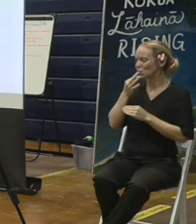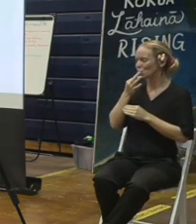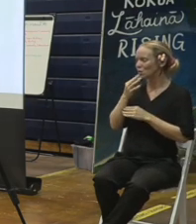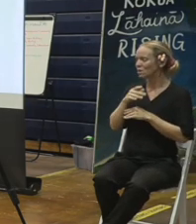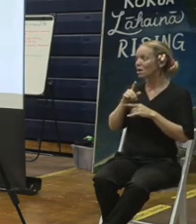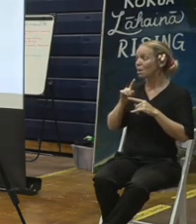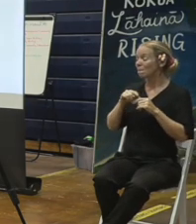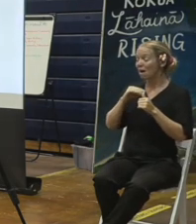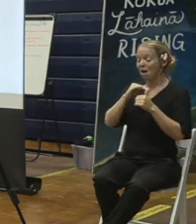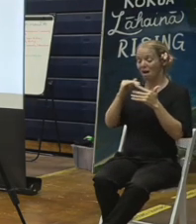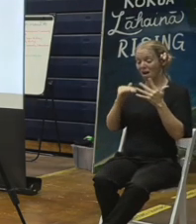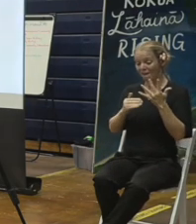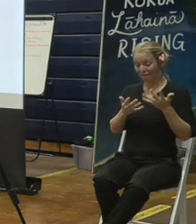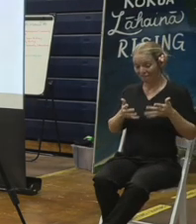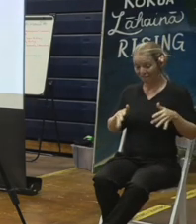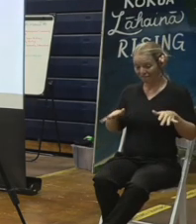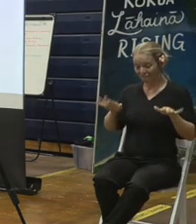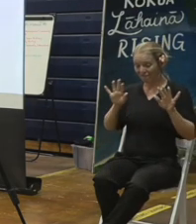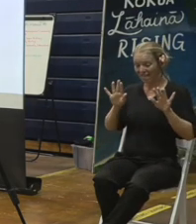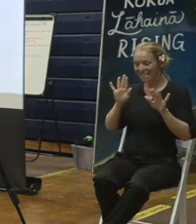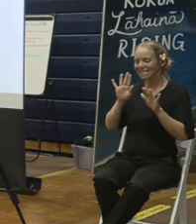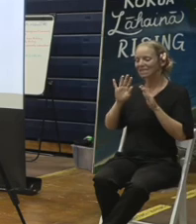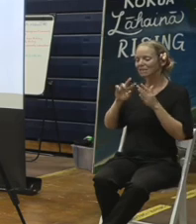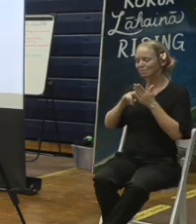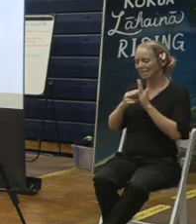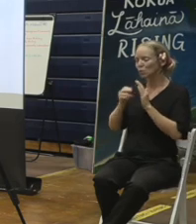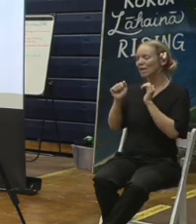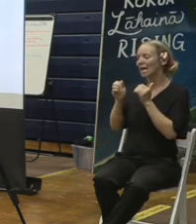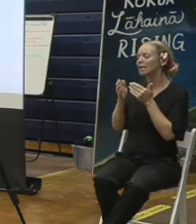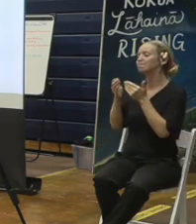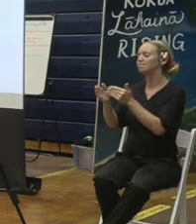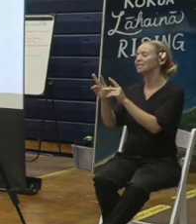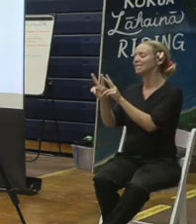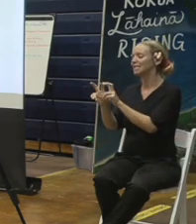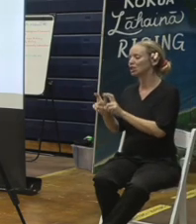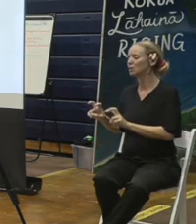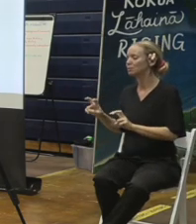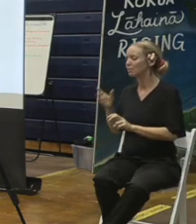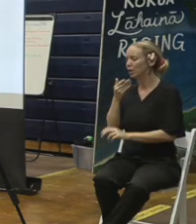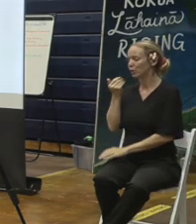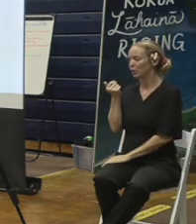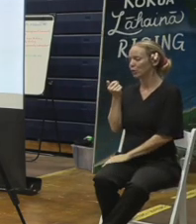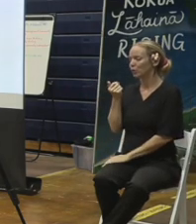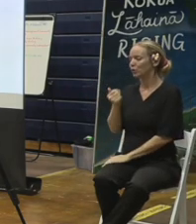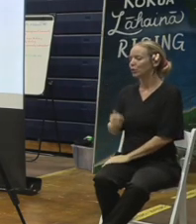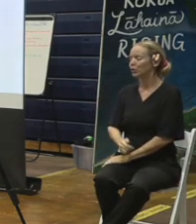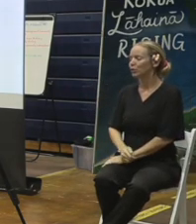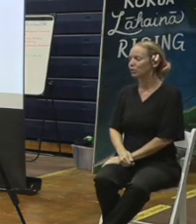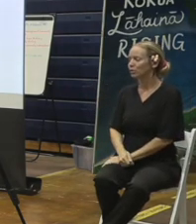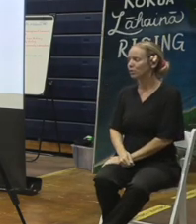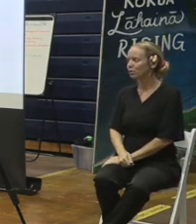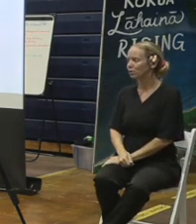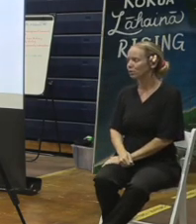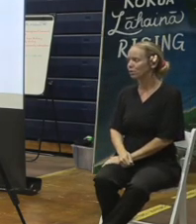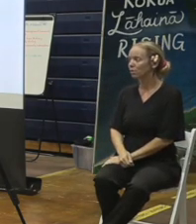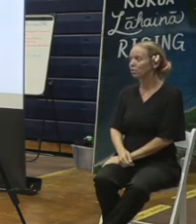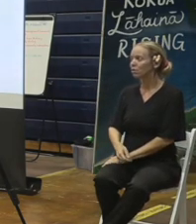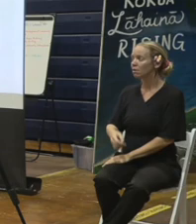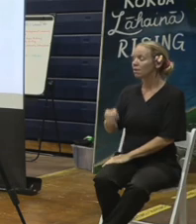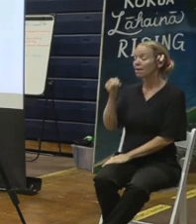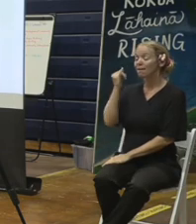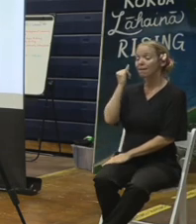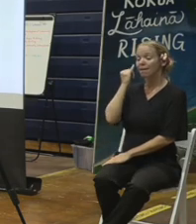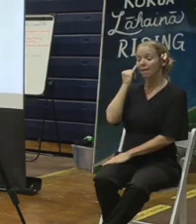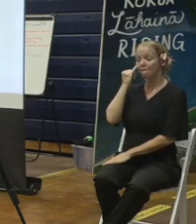do the environmental testing that Mr. Wingate mentioned earlier. If, at that point, all the readings come back as below action